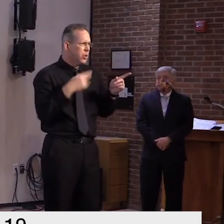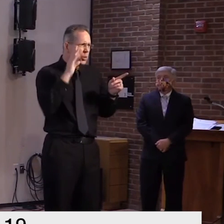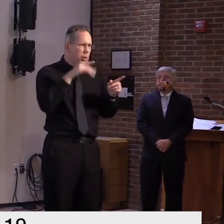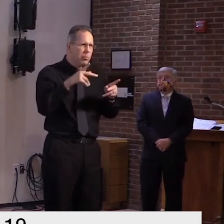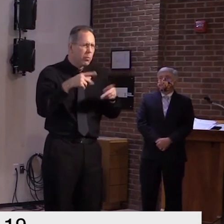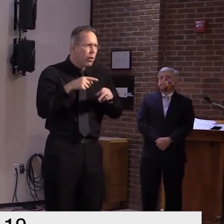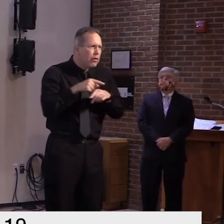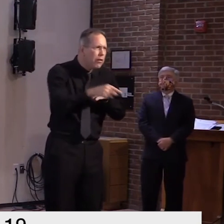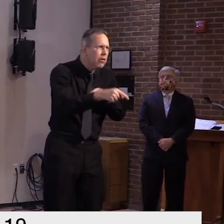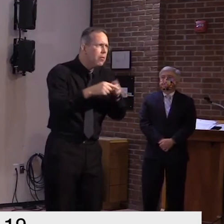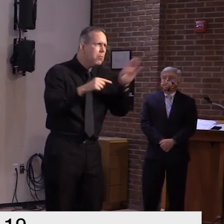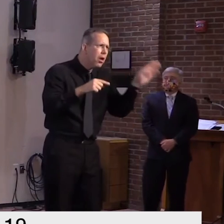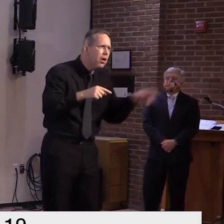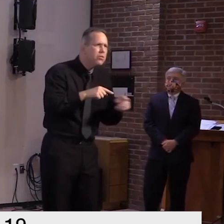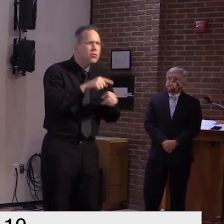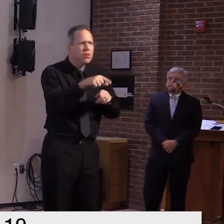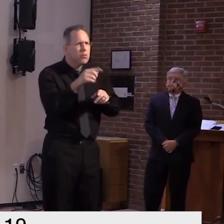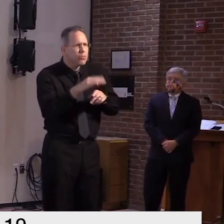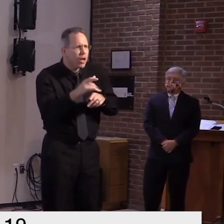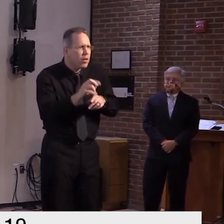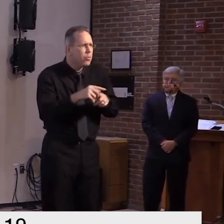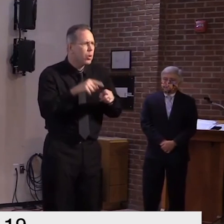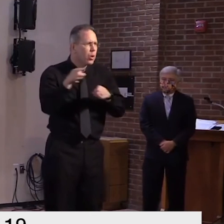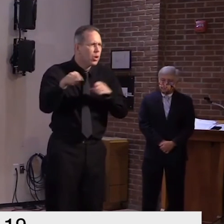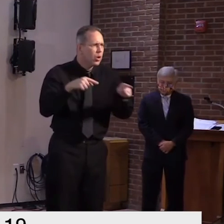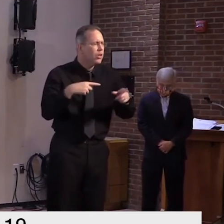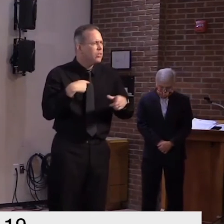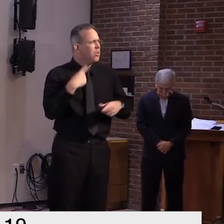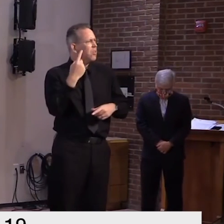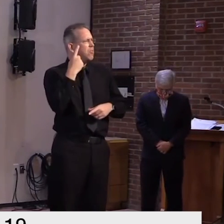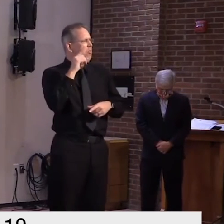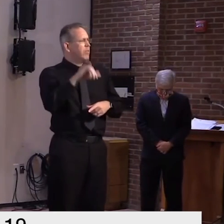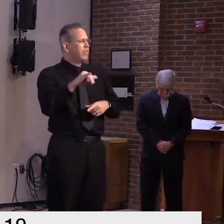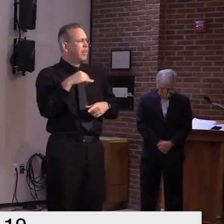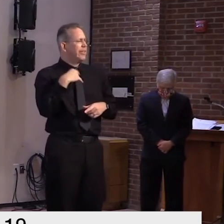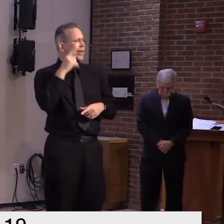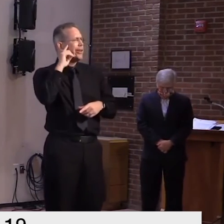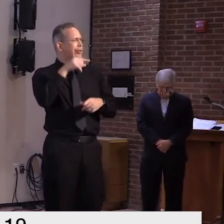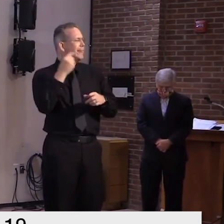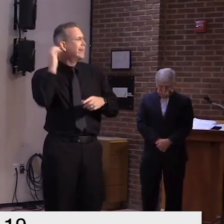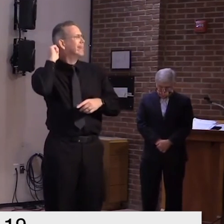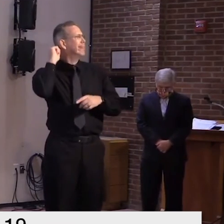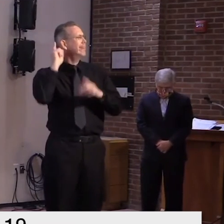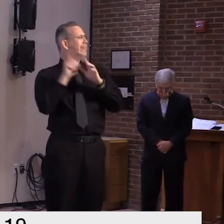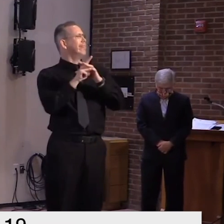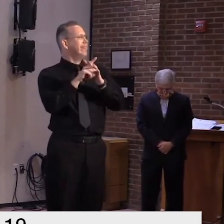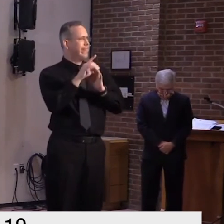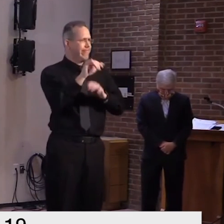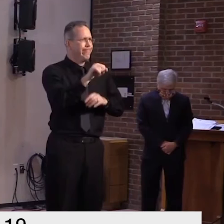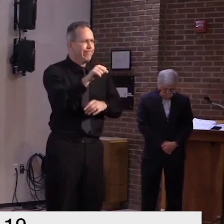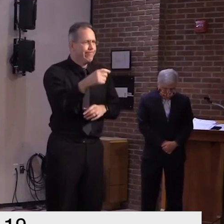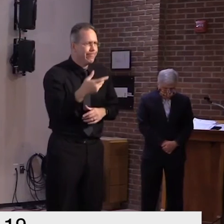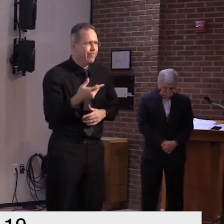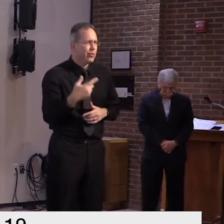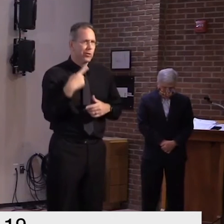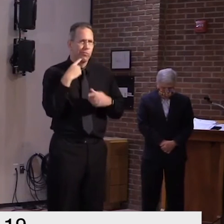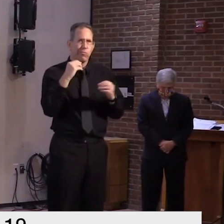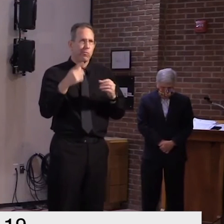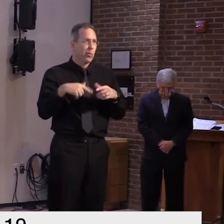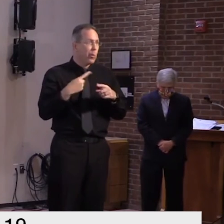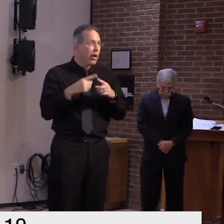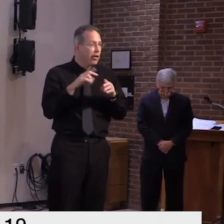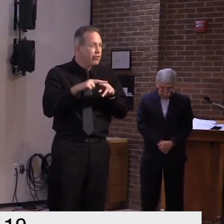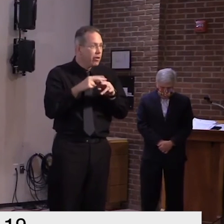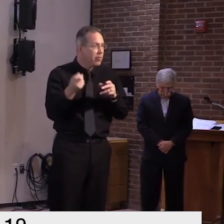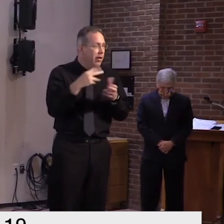are and but i can get back to you on that or have him get back to you on that i just haven't heard when they intend to open that back